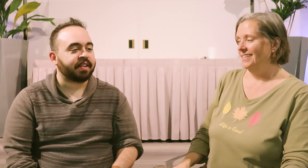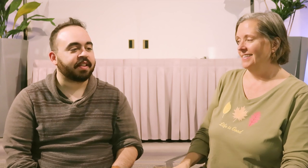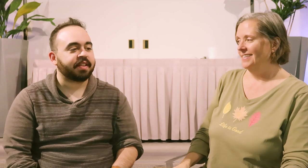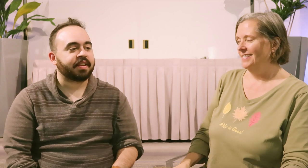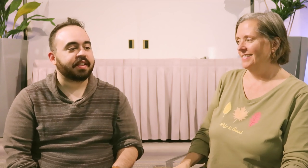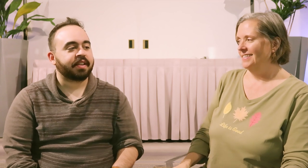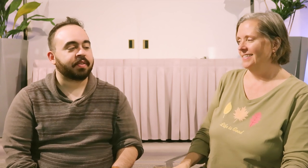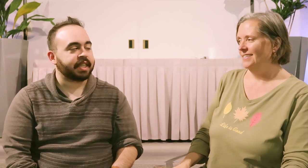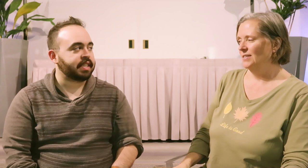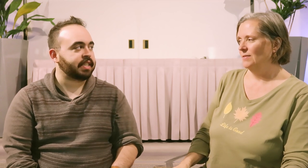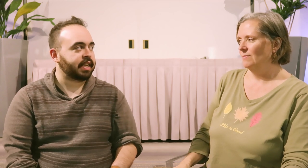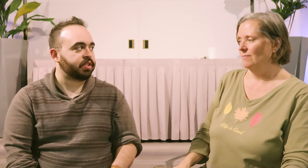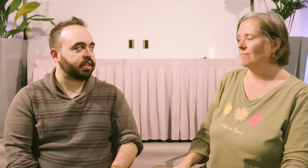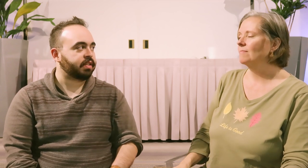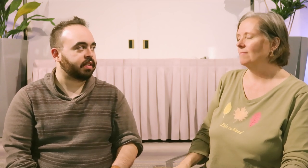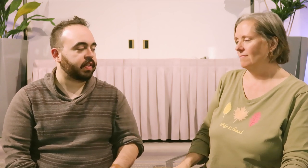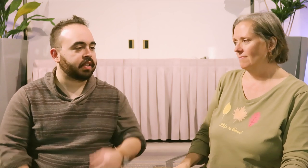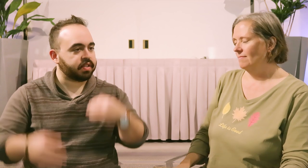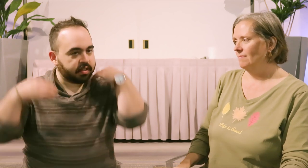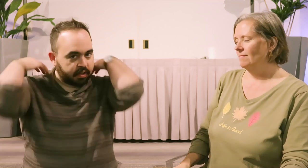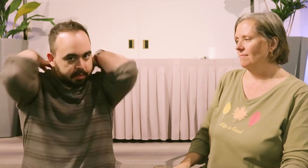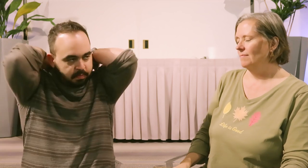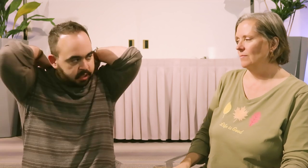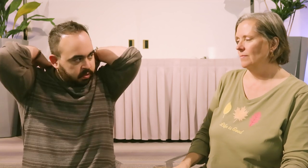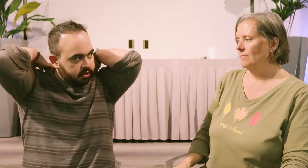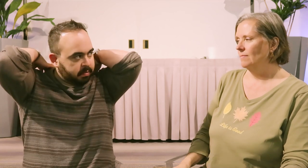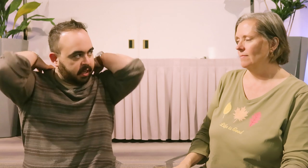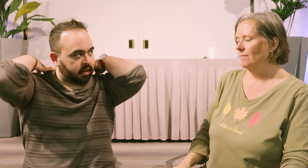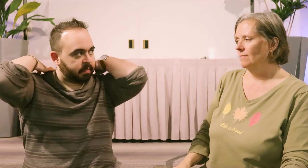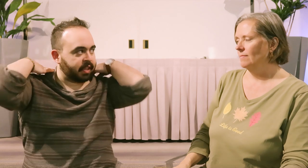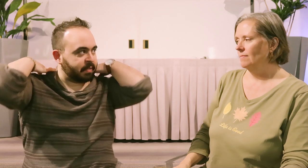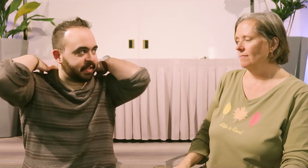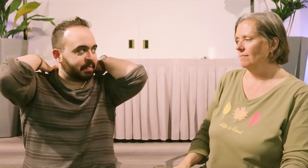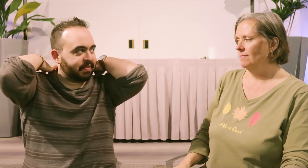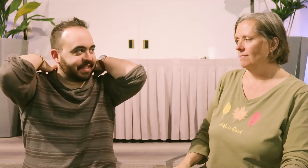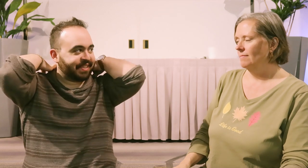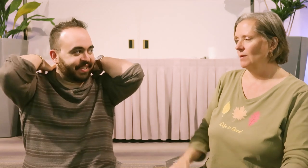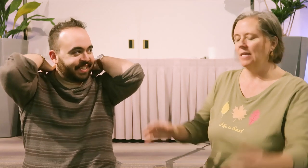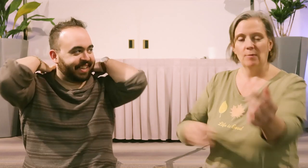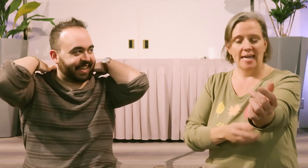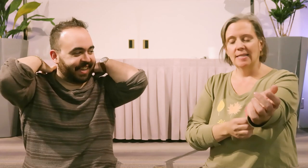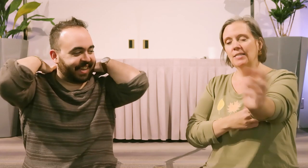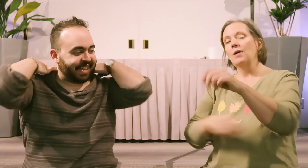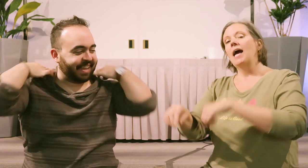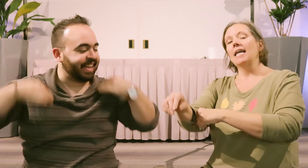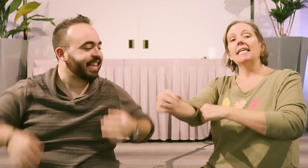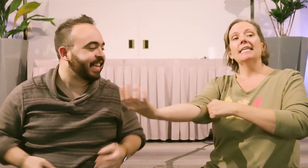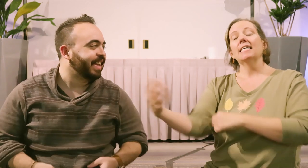a release in tension. I feel like there's still a little bit in my shoulders back here, but that might just be physical. Hey, you know, I like to get